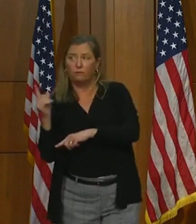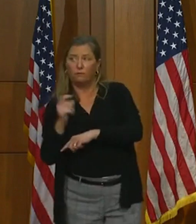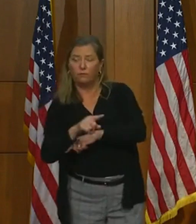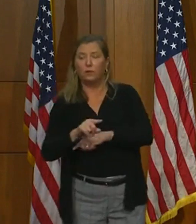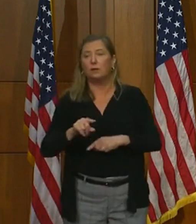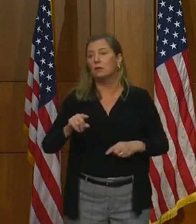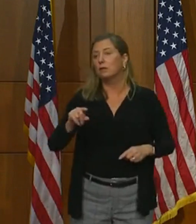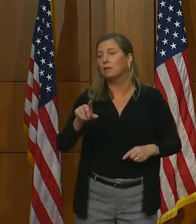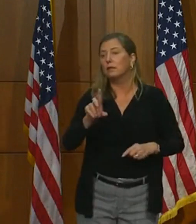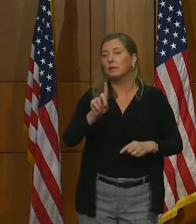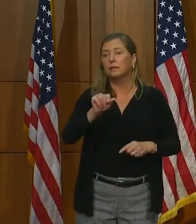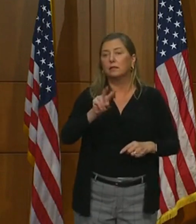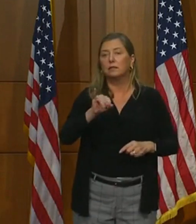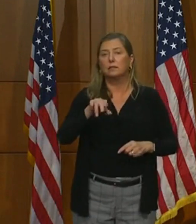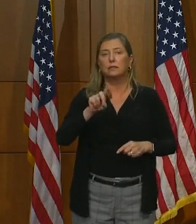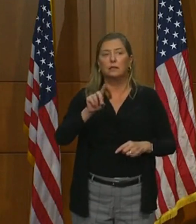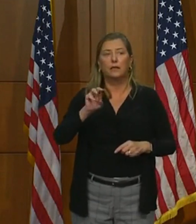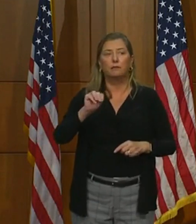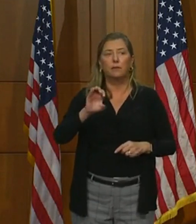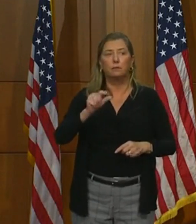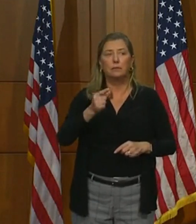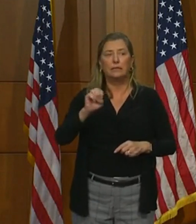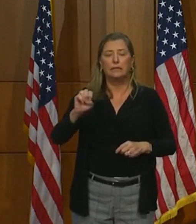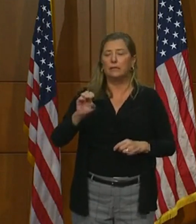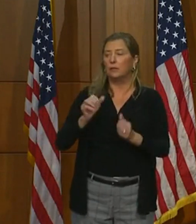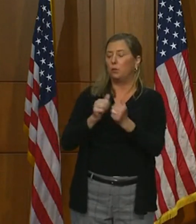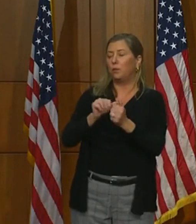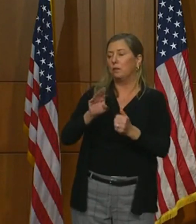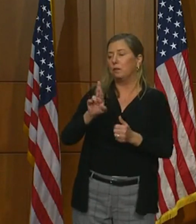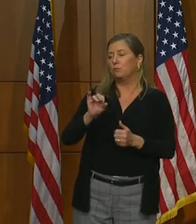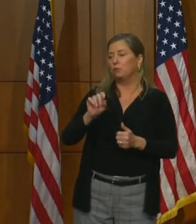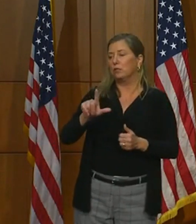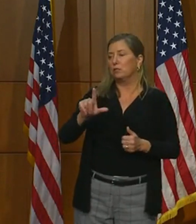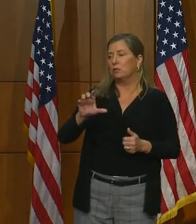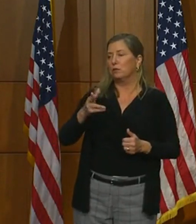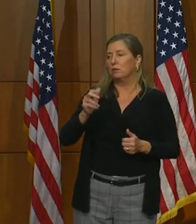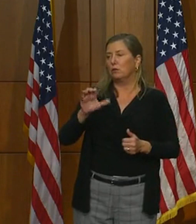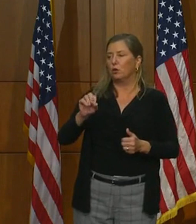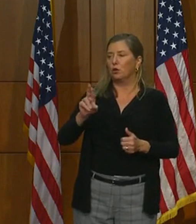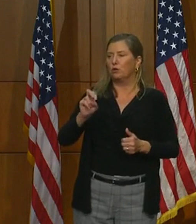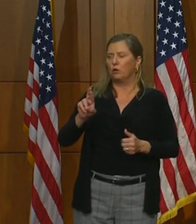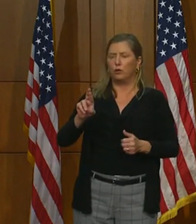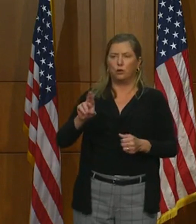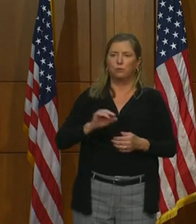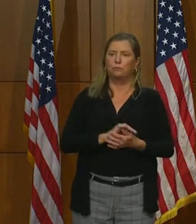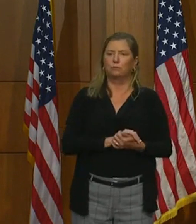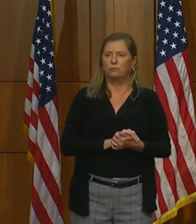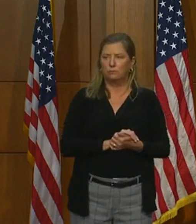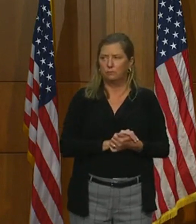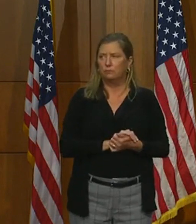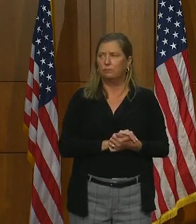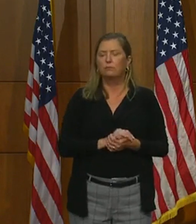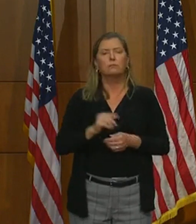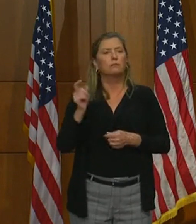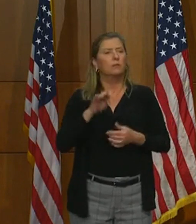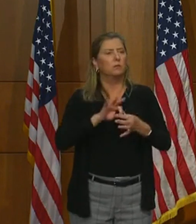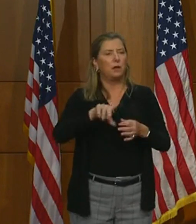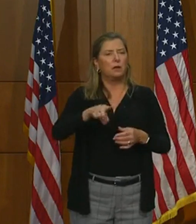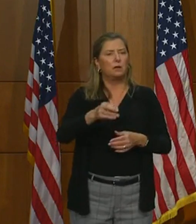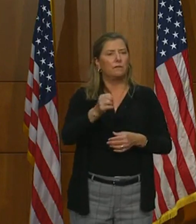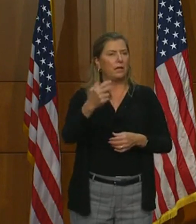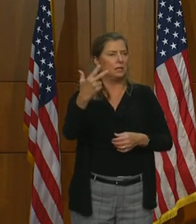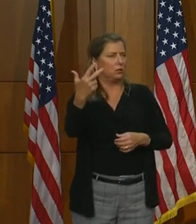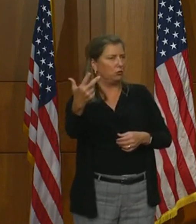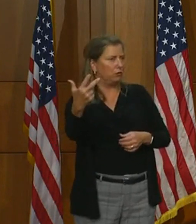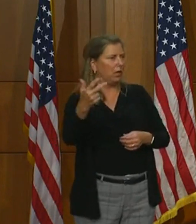David McGee with the Bristol Herald Courier. Yes, thank you. I have a question regarding Phase 3. We're hearing